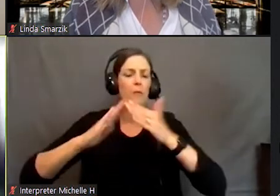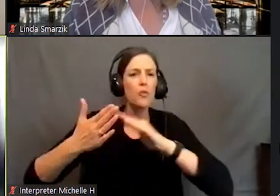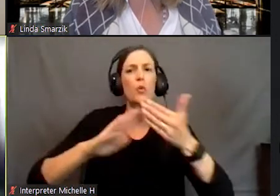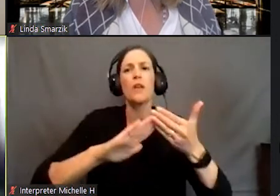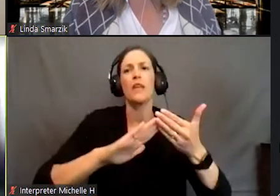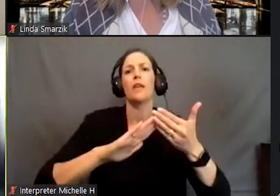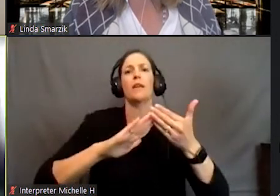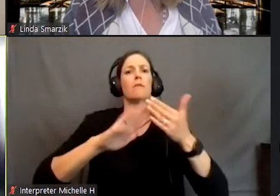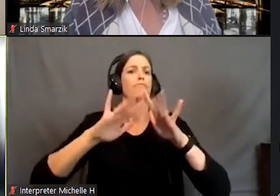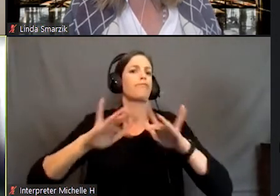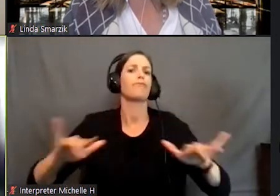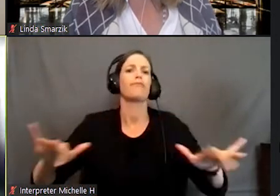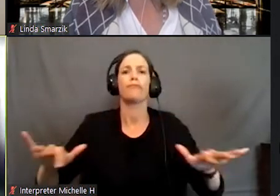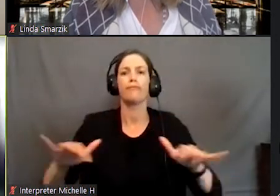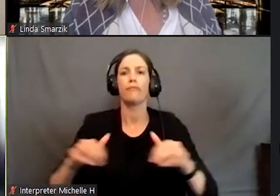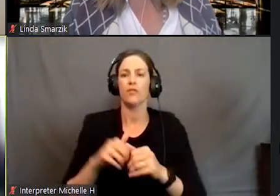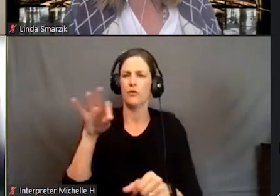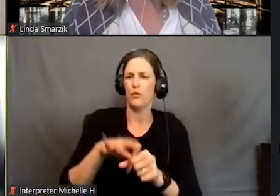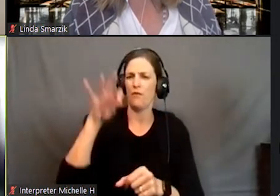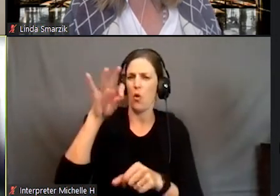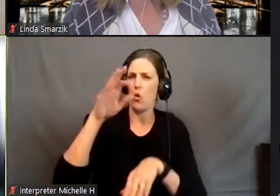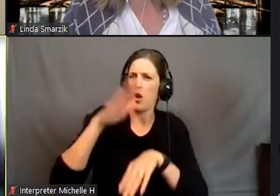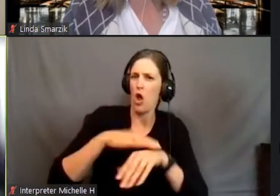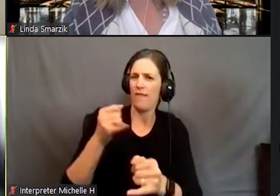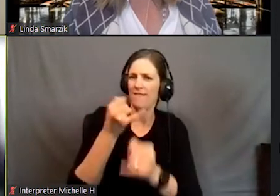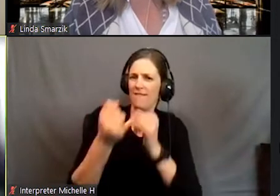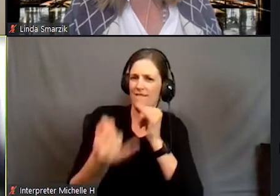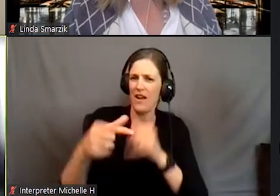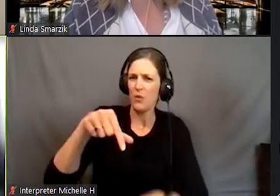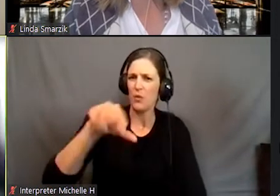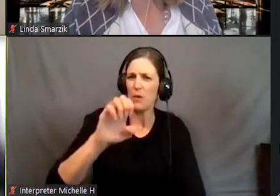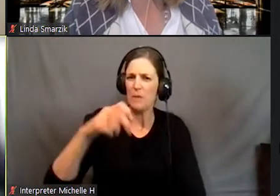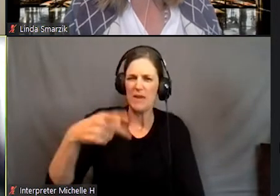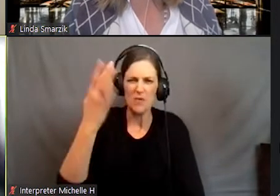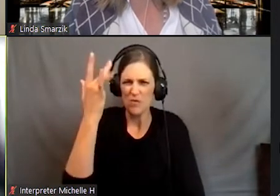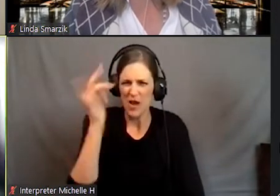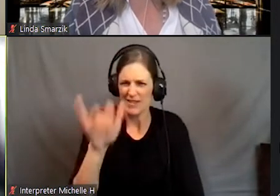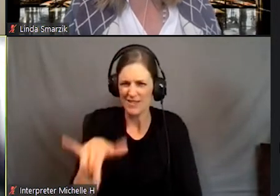etc. to vote on the final QEP? Why does it matter?